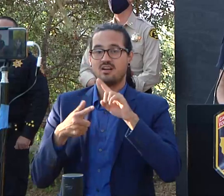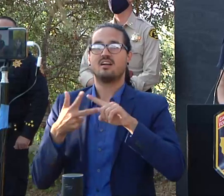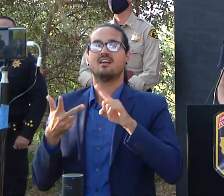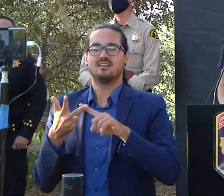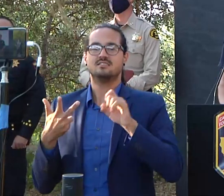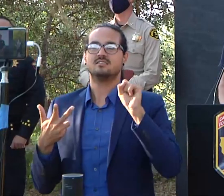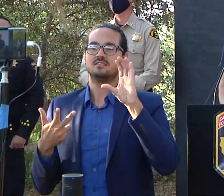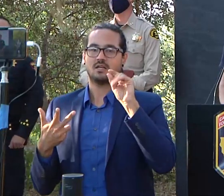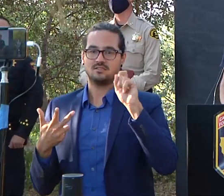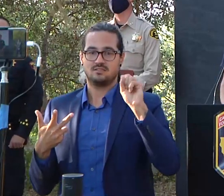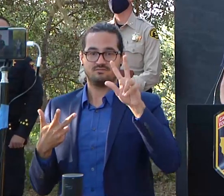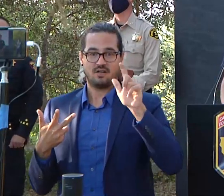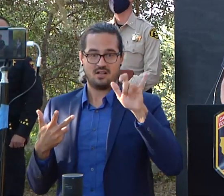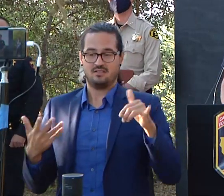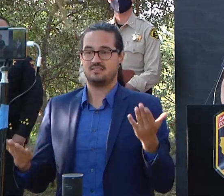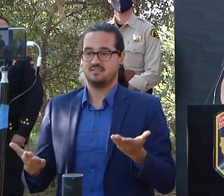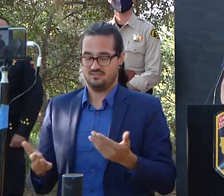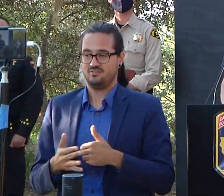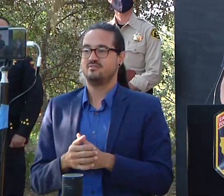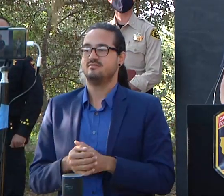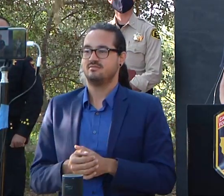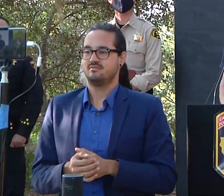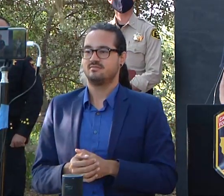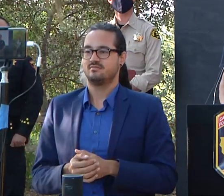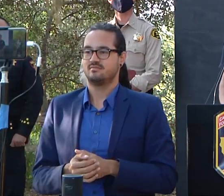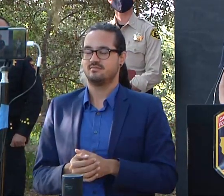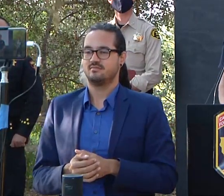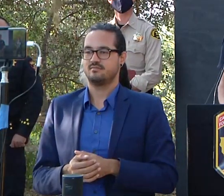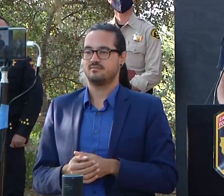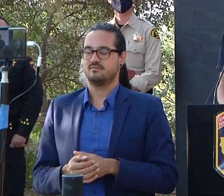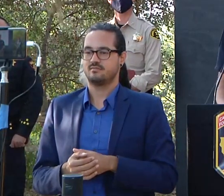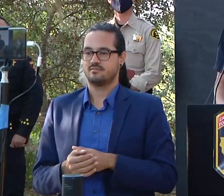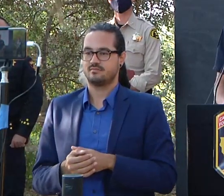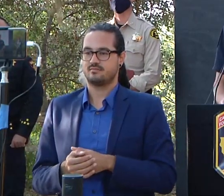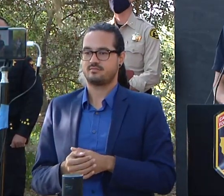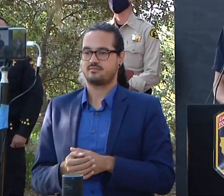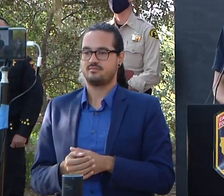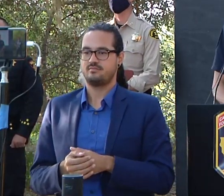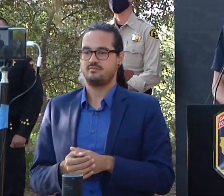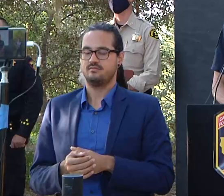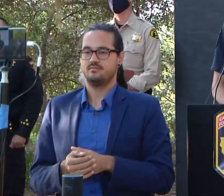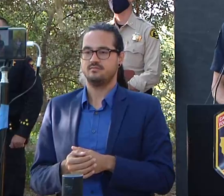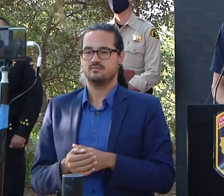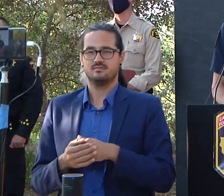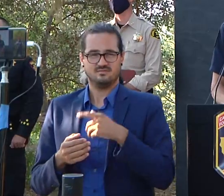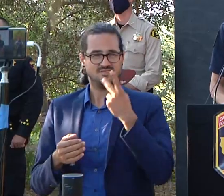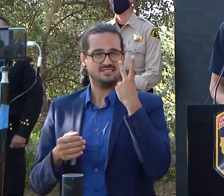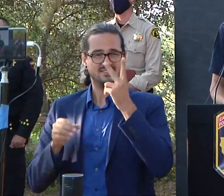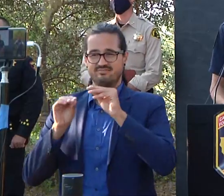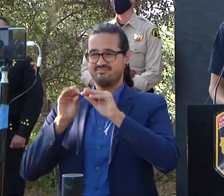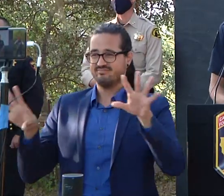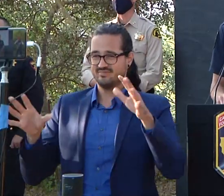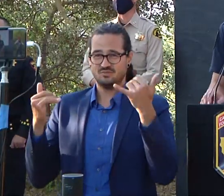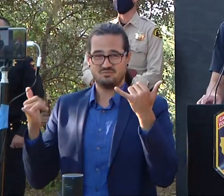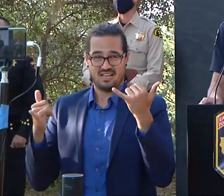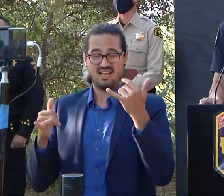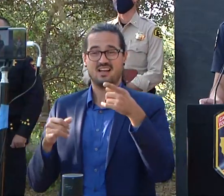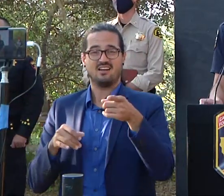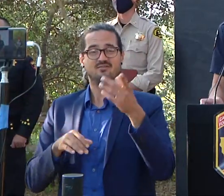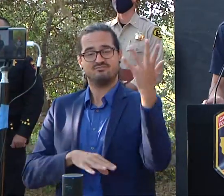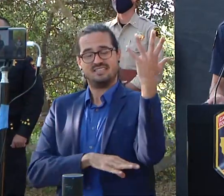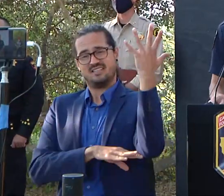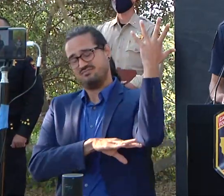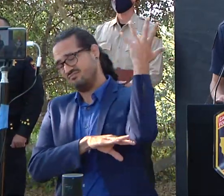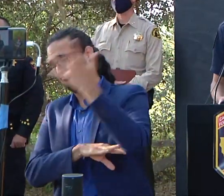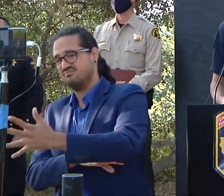because of fire but because of the dangers that are still out there when a tree fell on it with that for a situation update from the operations i'll hand it over to